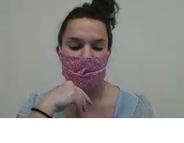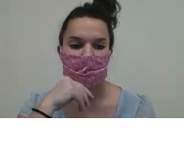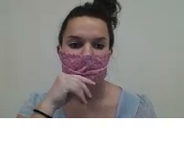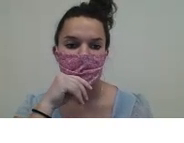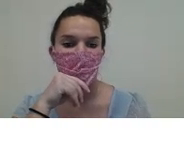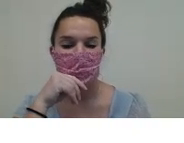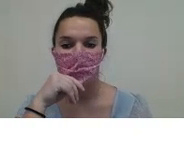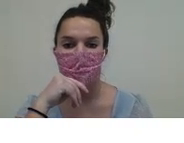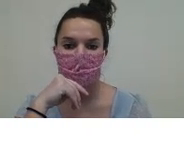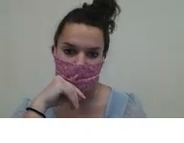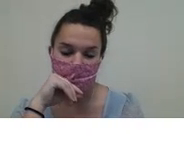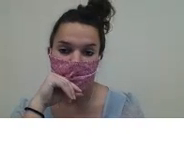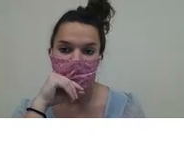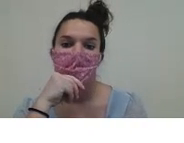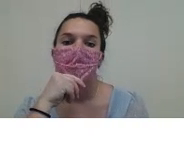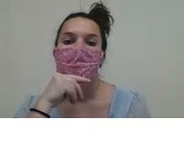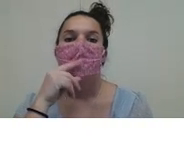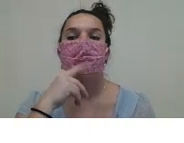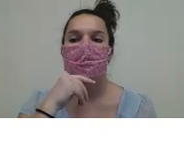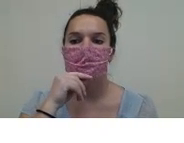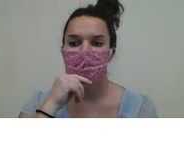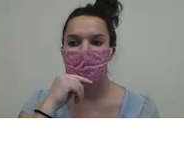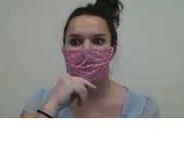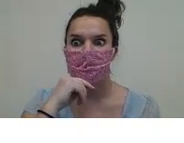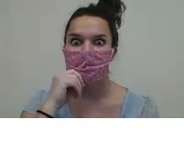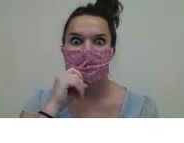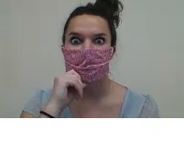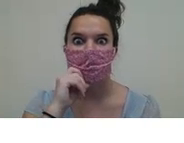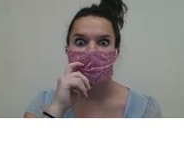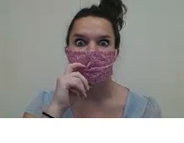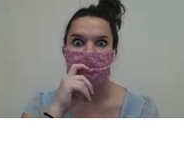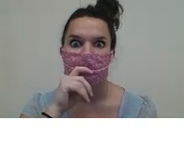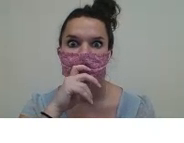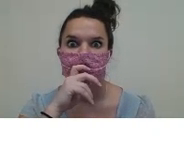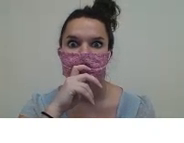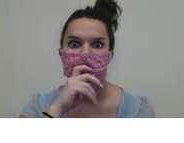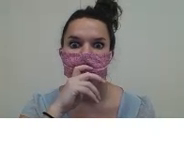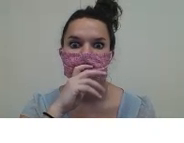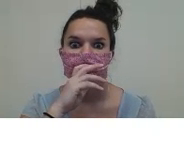five frame and we have three, how many until we get to five?